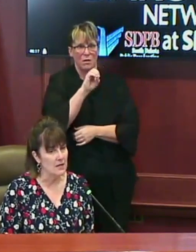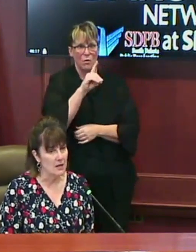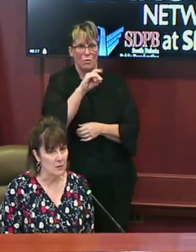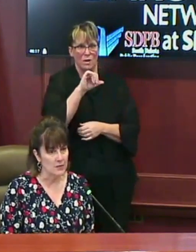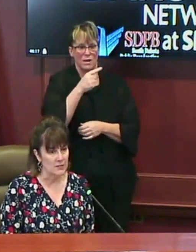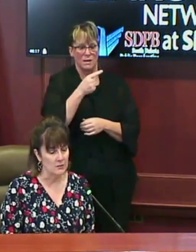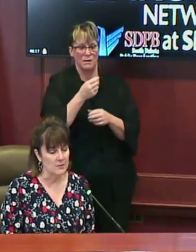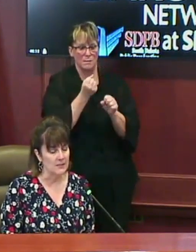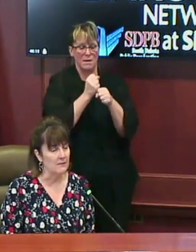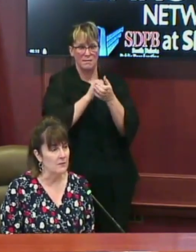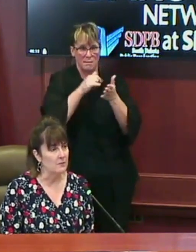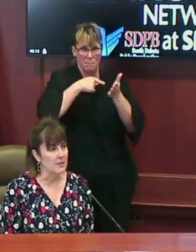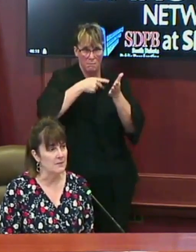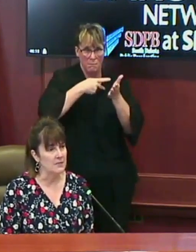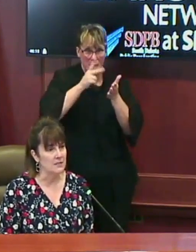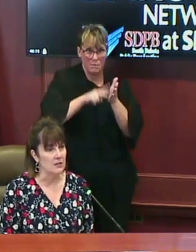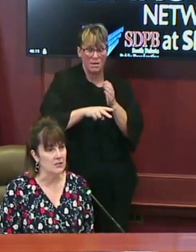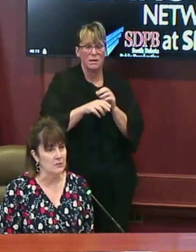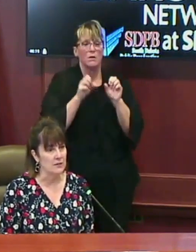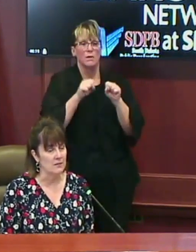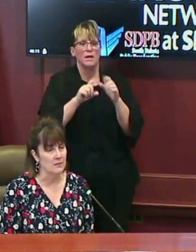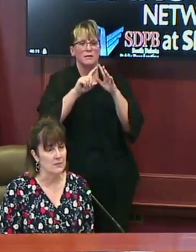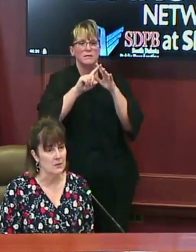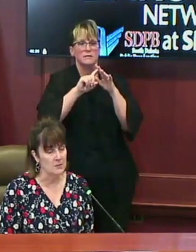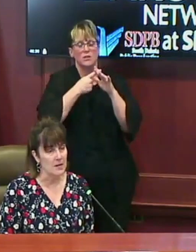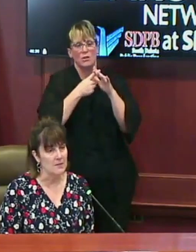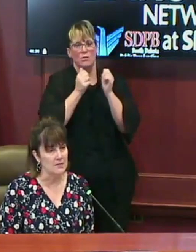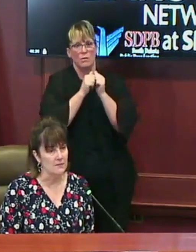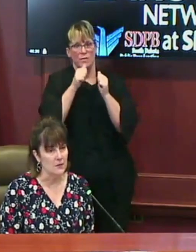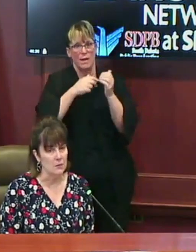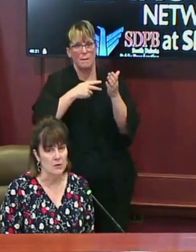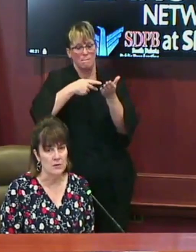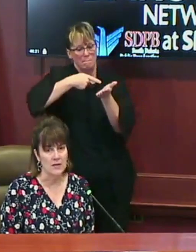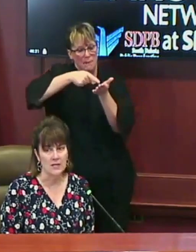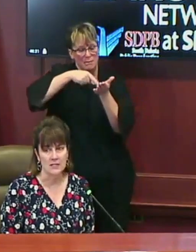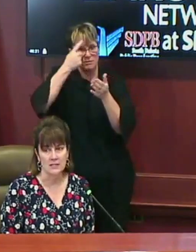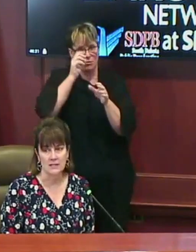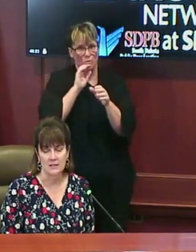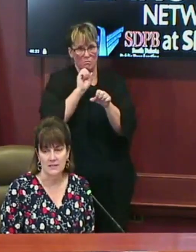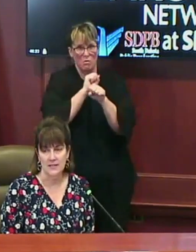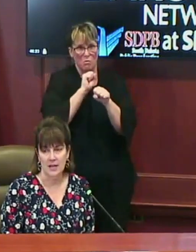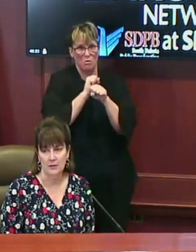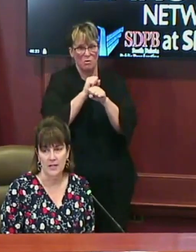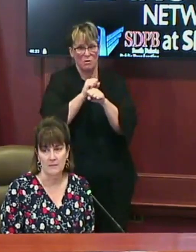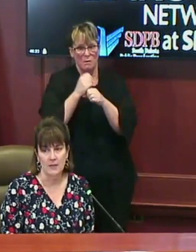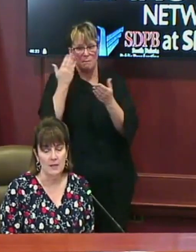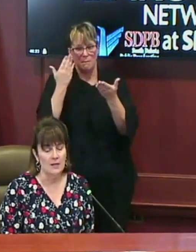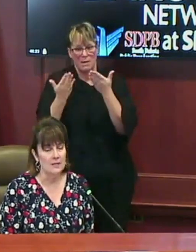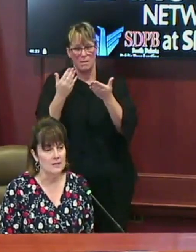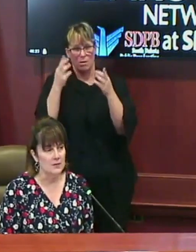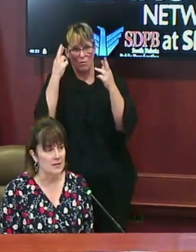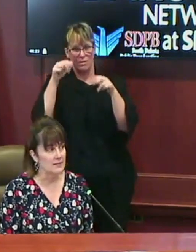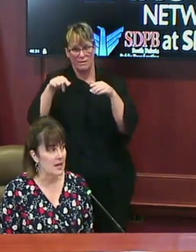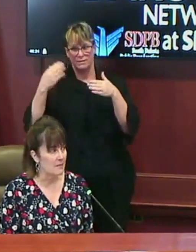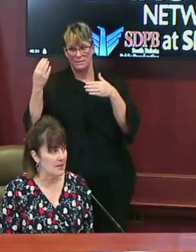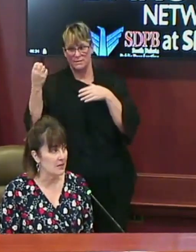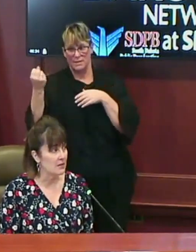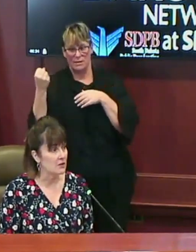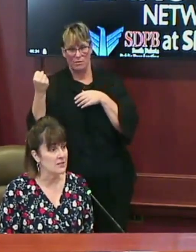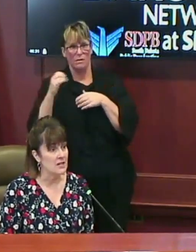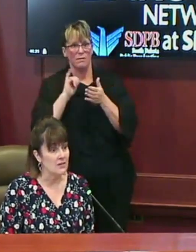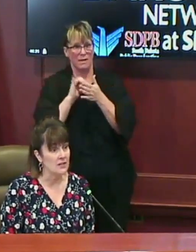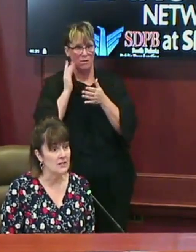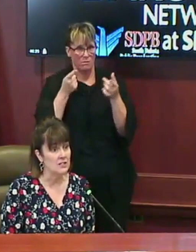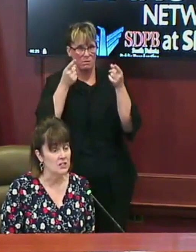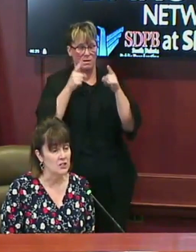payment. We do believe that we'll be able to start issuing those payments for the work week ending this Saturday. So that is coming.